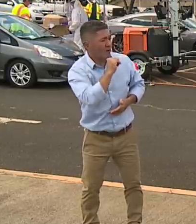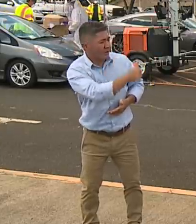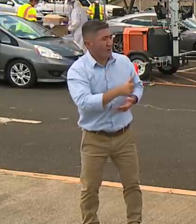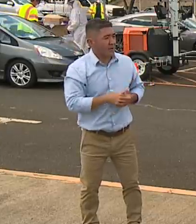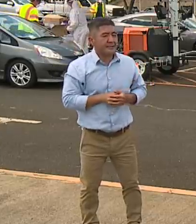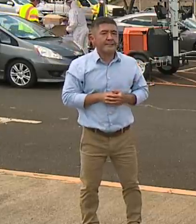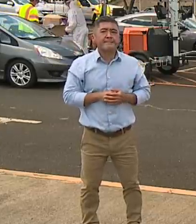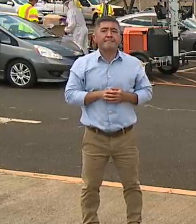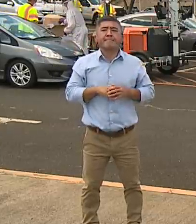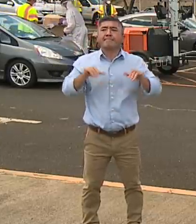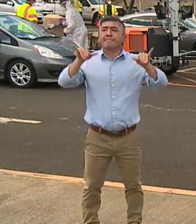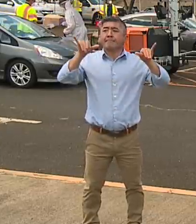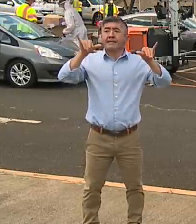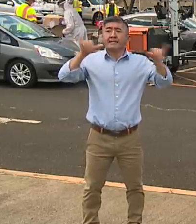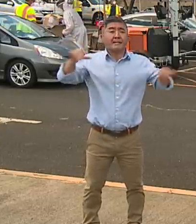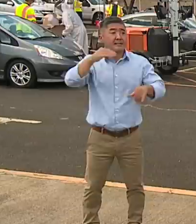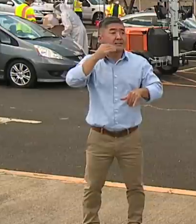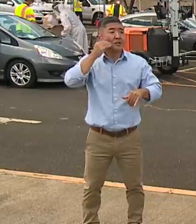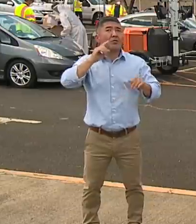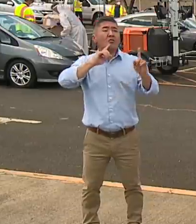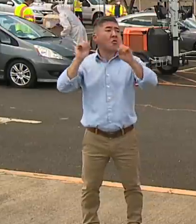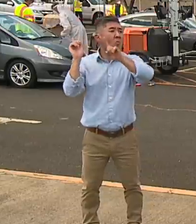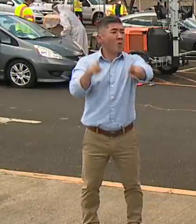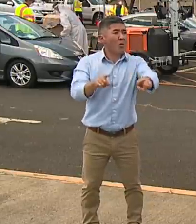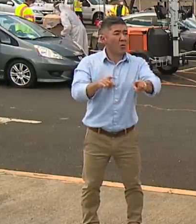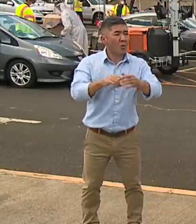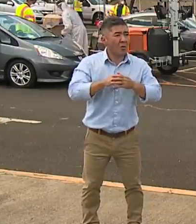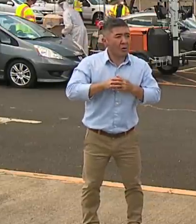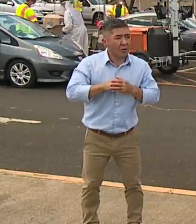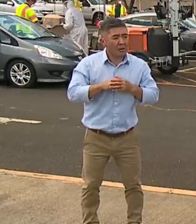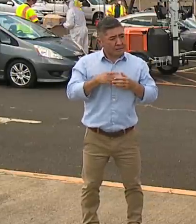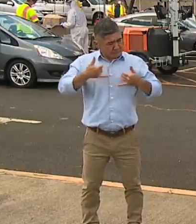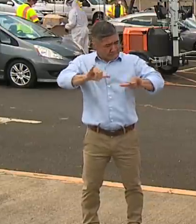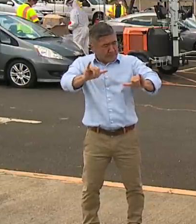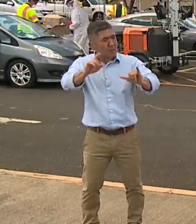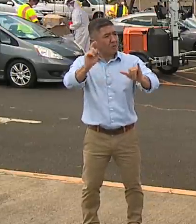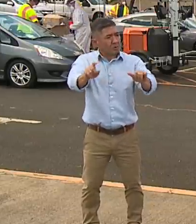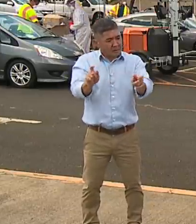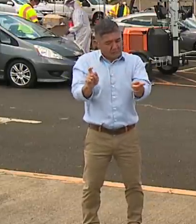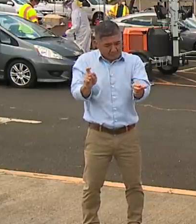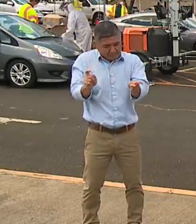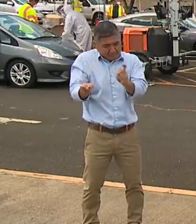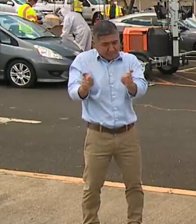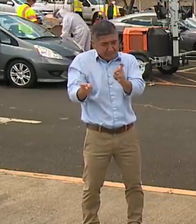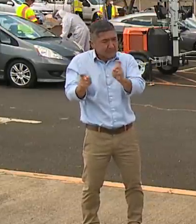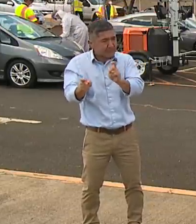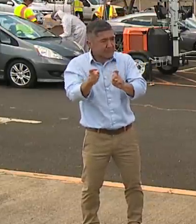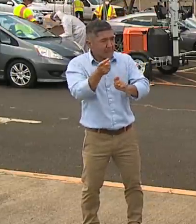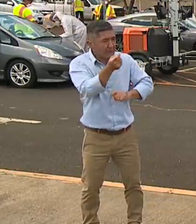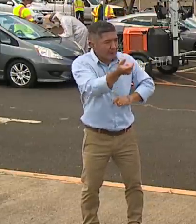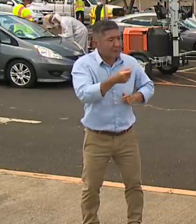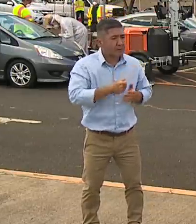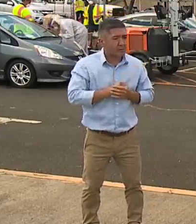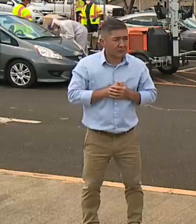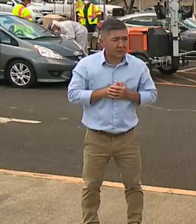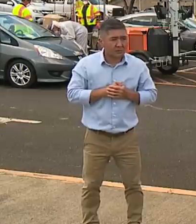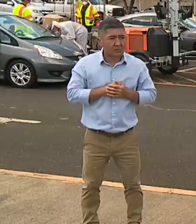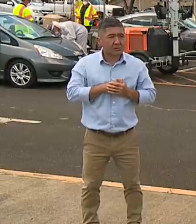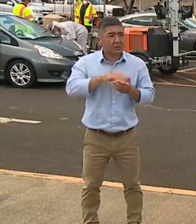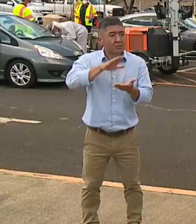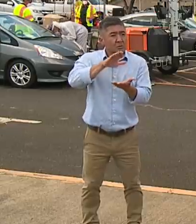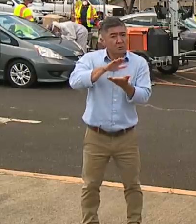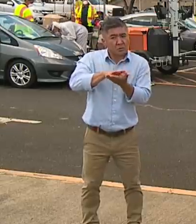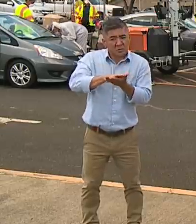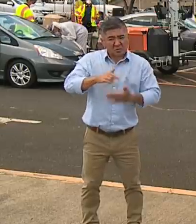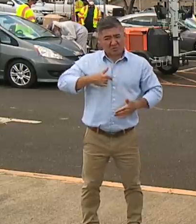So the stay-at-home order was actually sent a while ago. It's gotten some modifications. As I mentioned, I would have shut all schools,